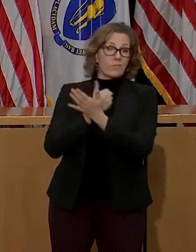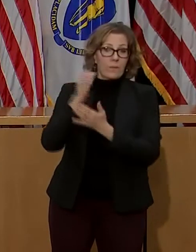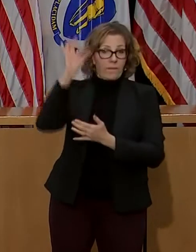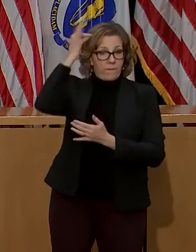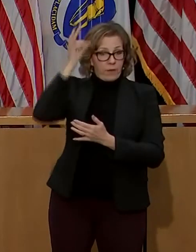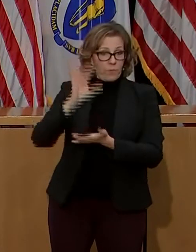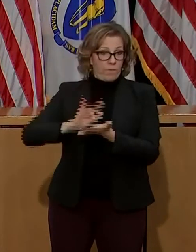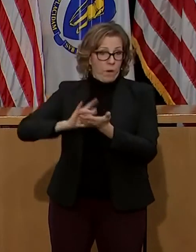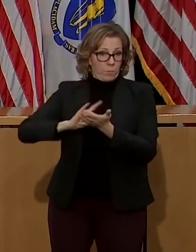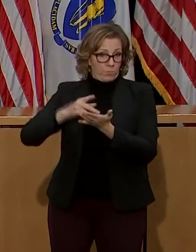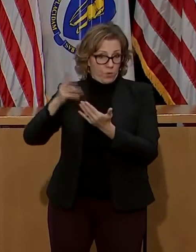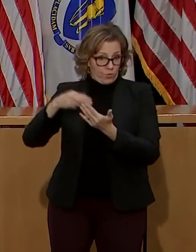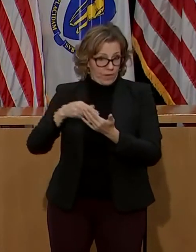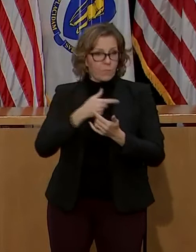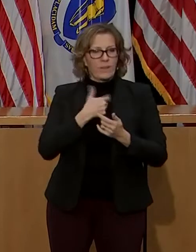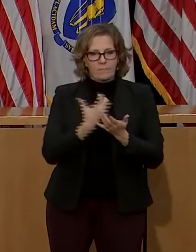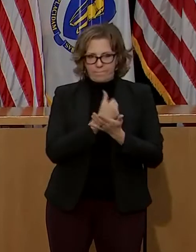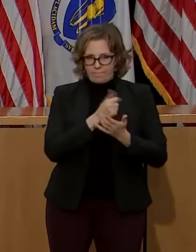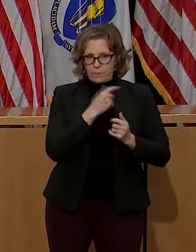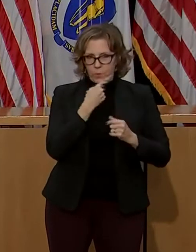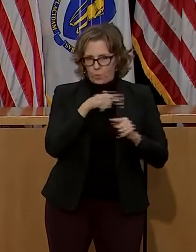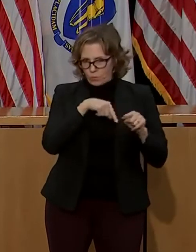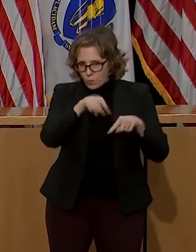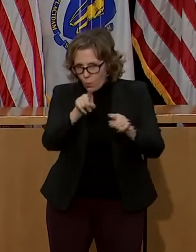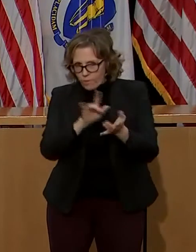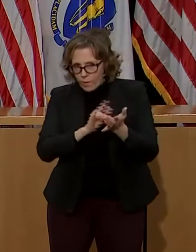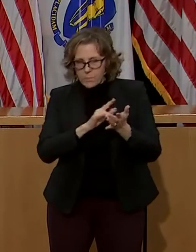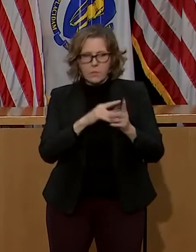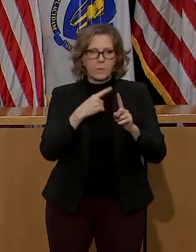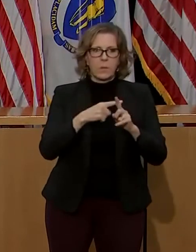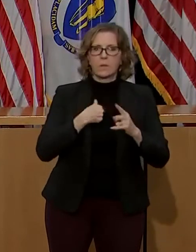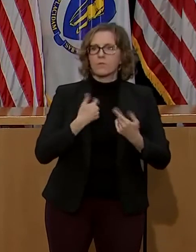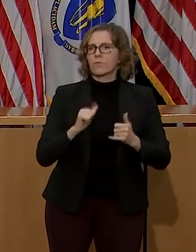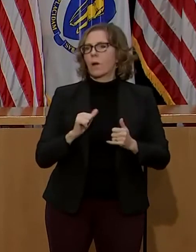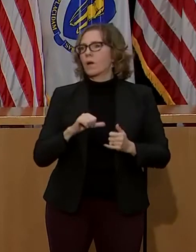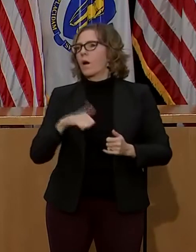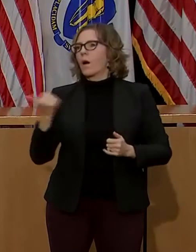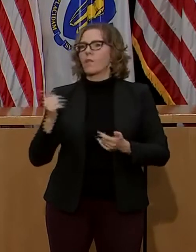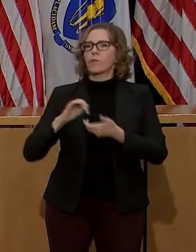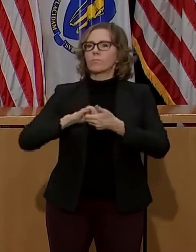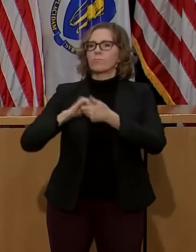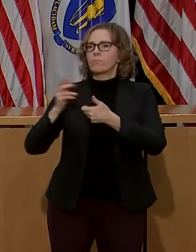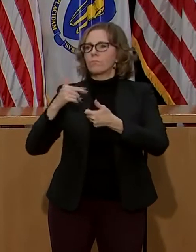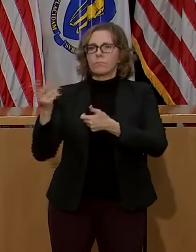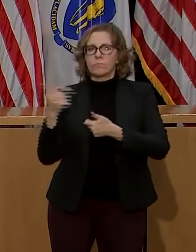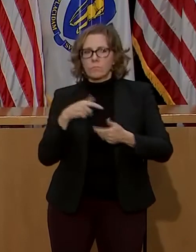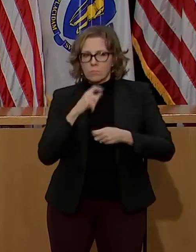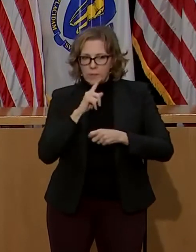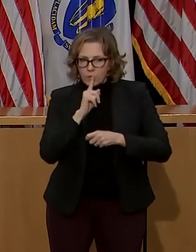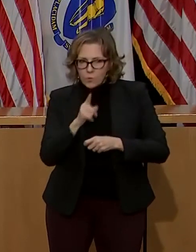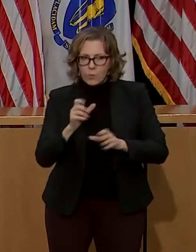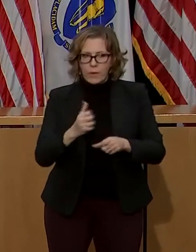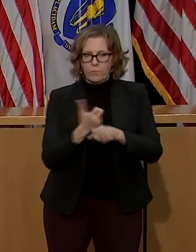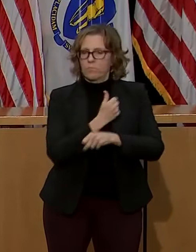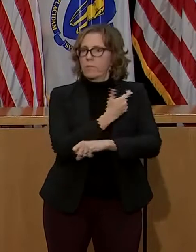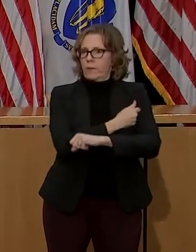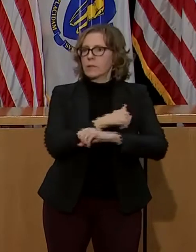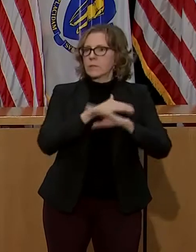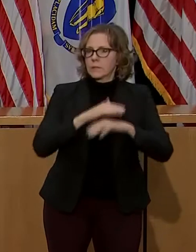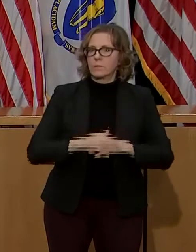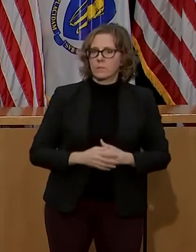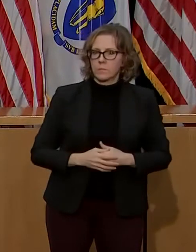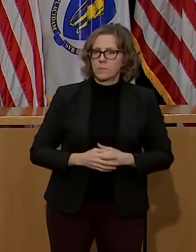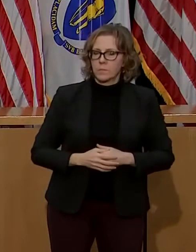supporting on-site vaccination administration, leveraging existing clinical and pharmacy partnerships, and encouraging the use of our